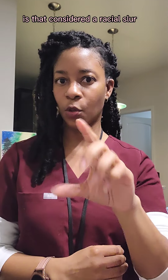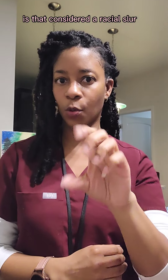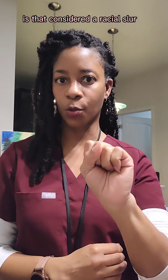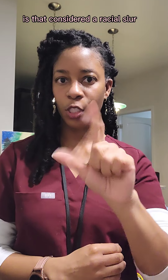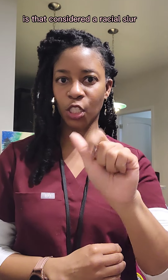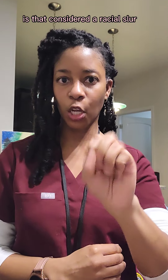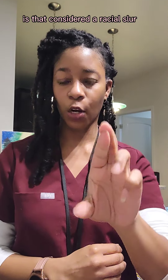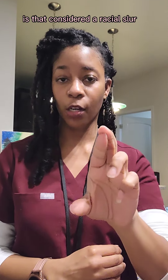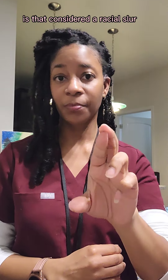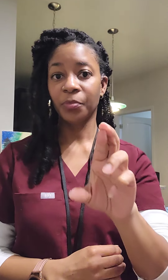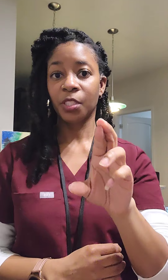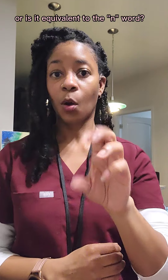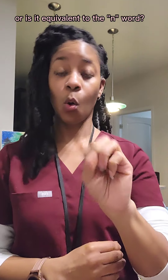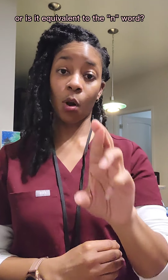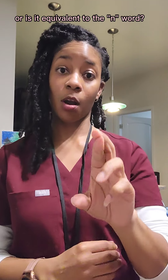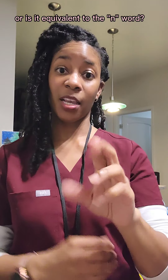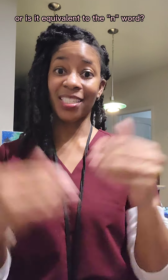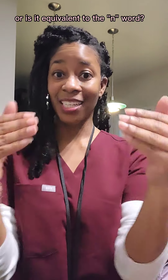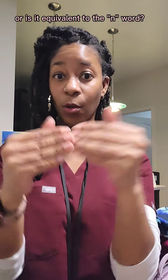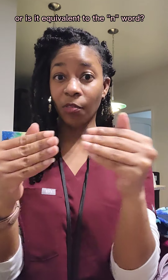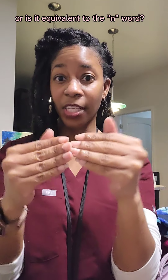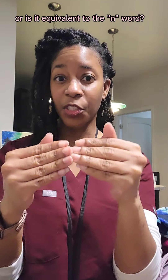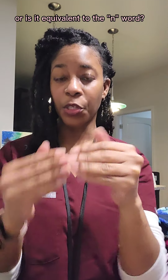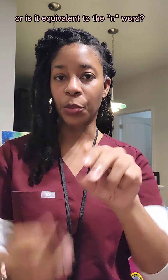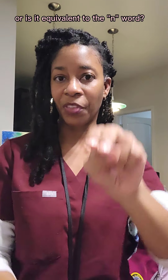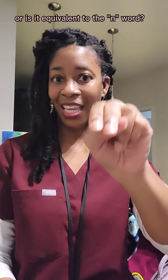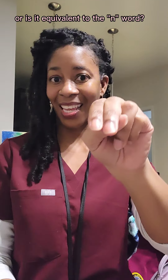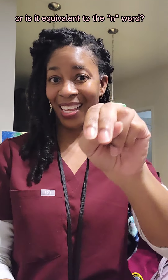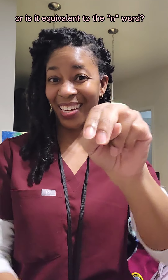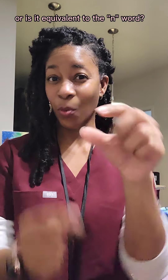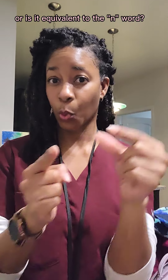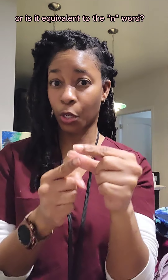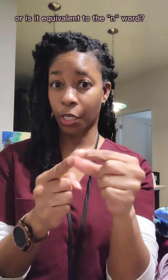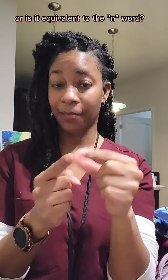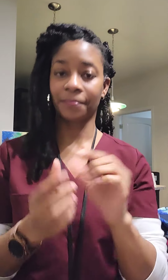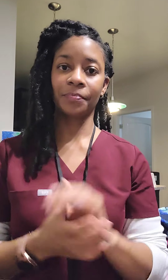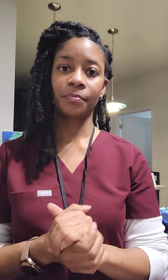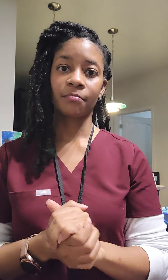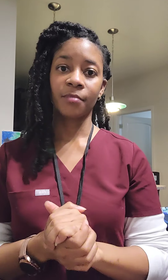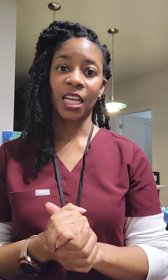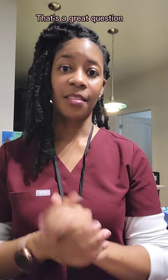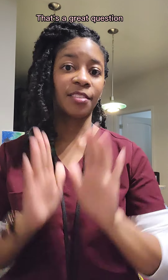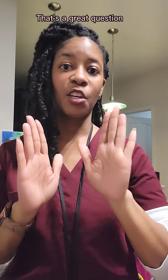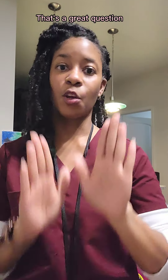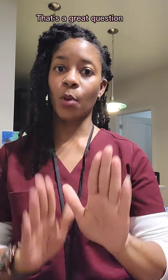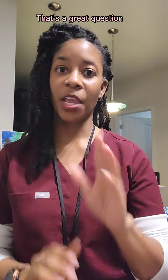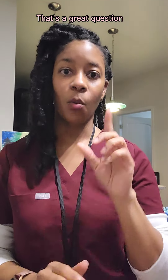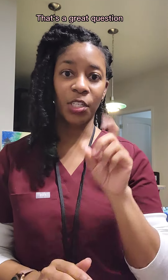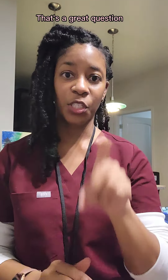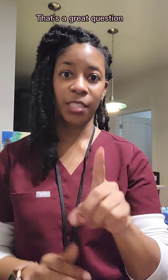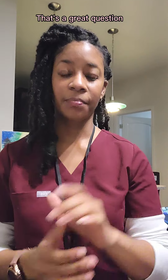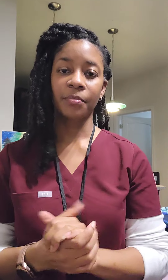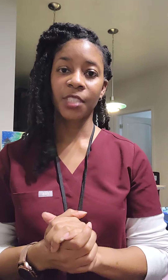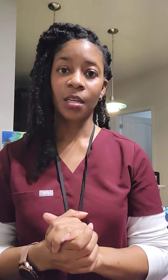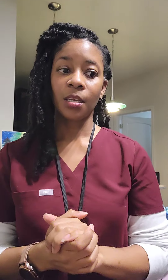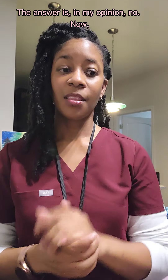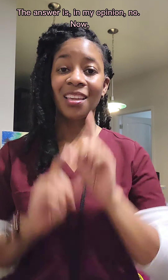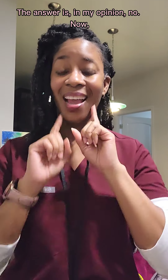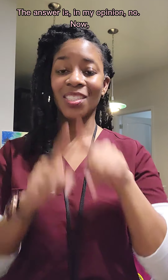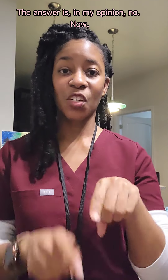slur or is it equivalent to the n-word? That's a great question. The answer